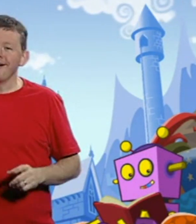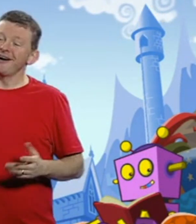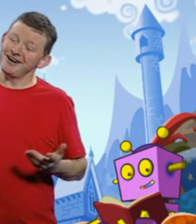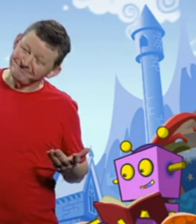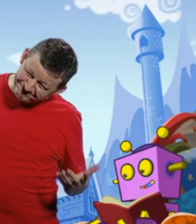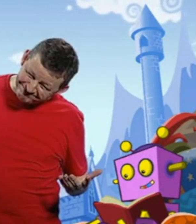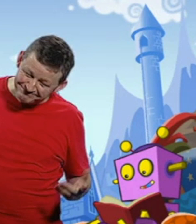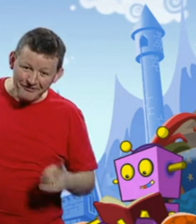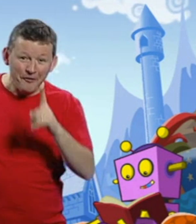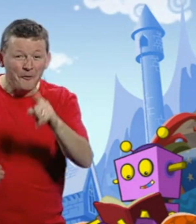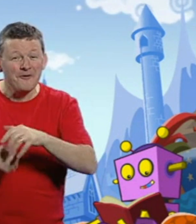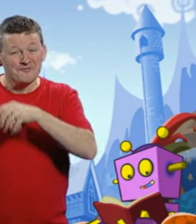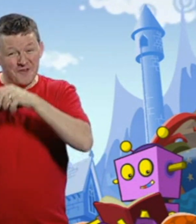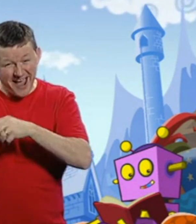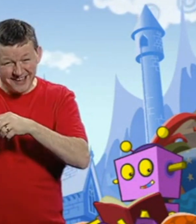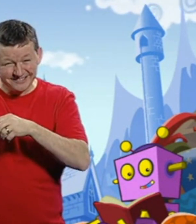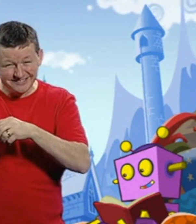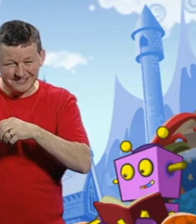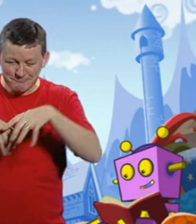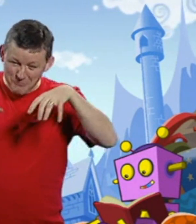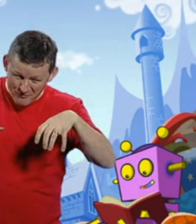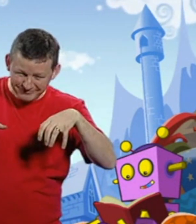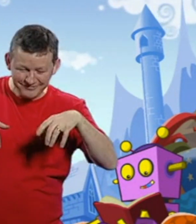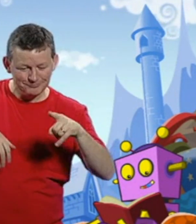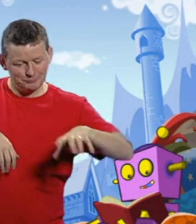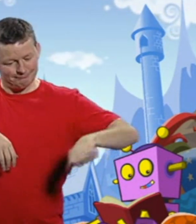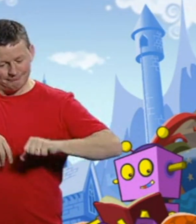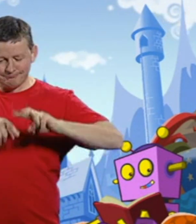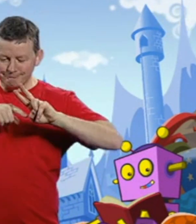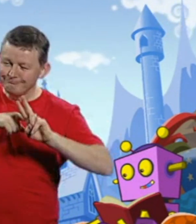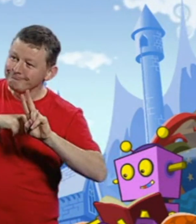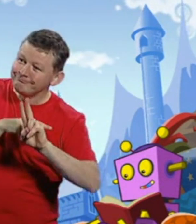And what happens if you make friends with it and take it to school?